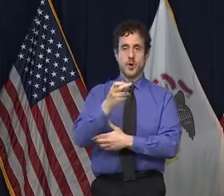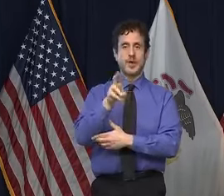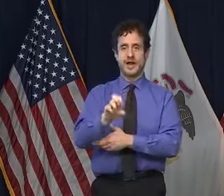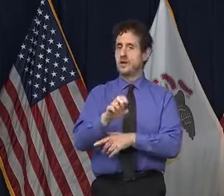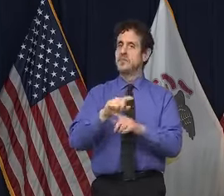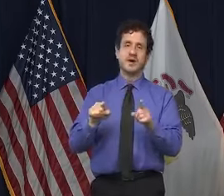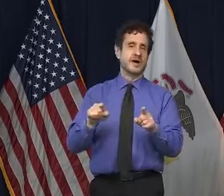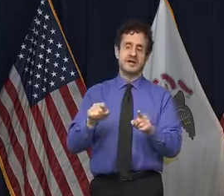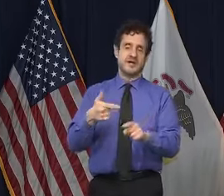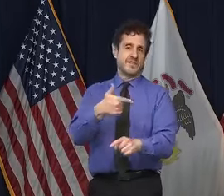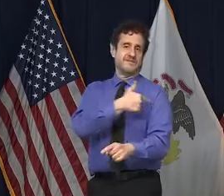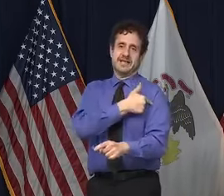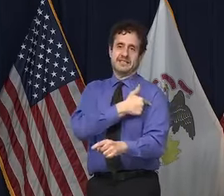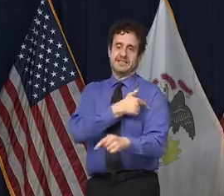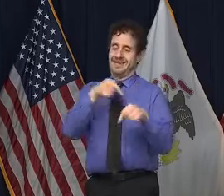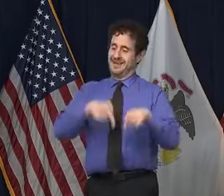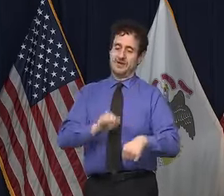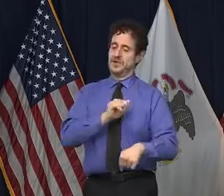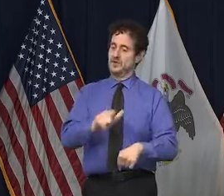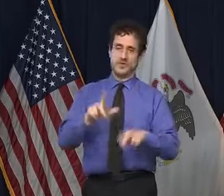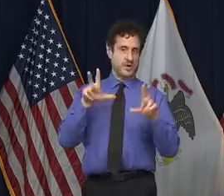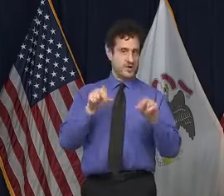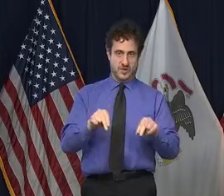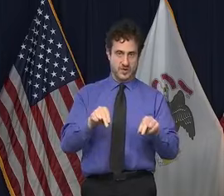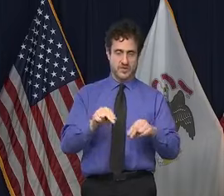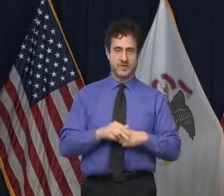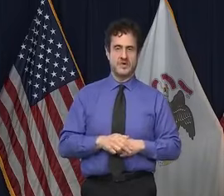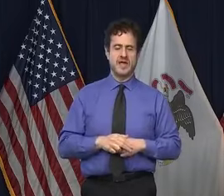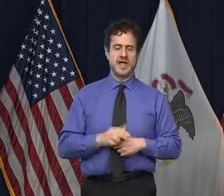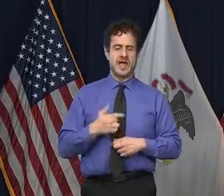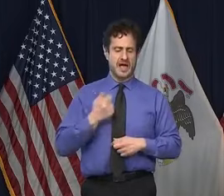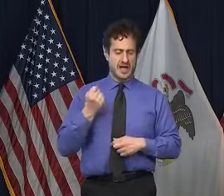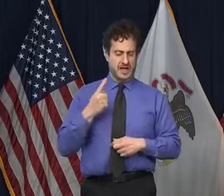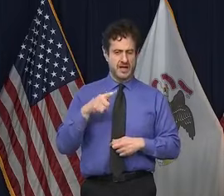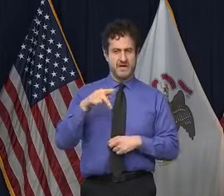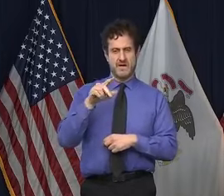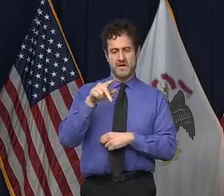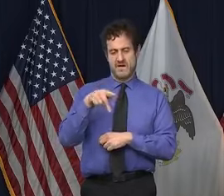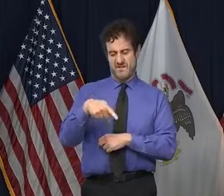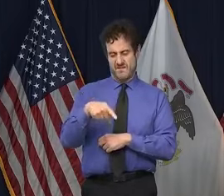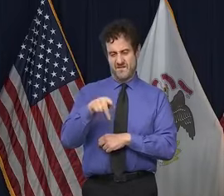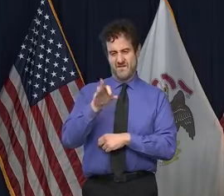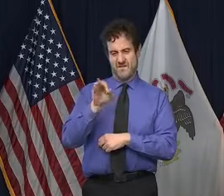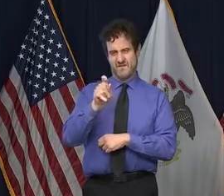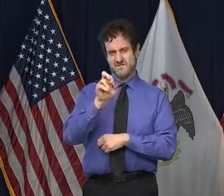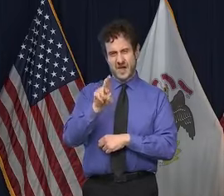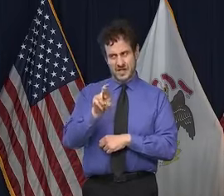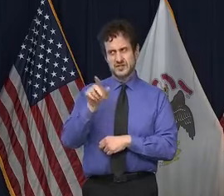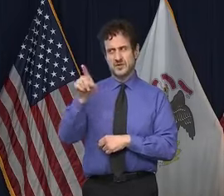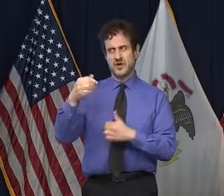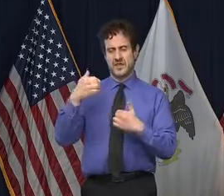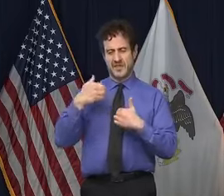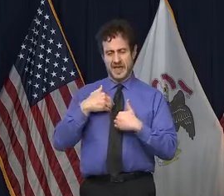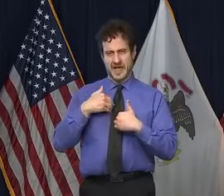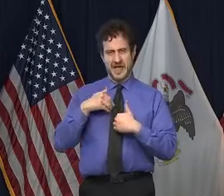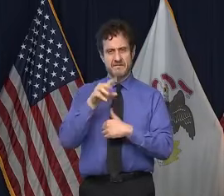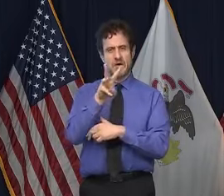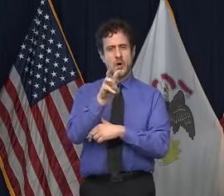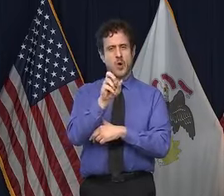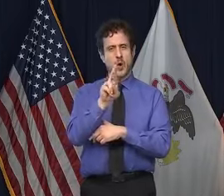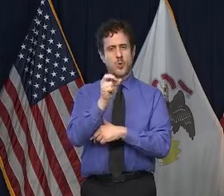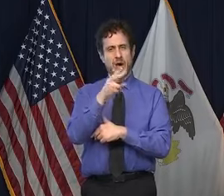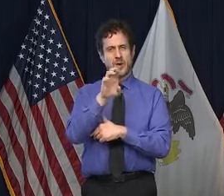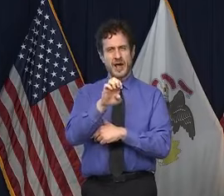distributed anywhere in Illinois. My understanding is that Pfizer has a warehouse that's south of Kenosha